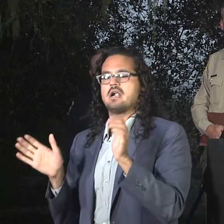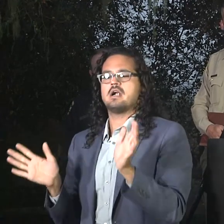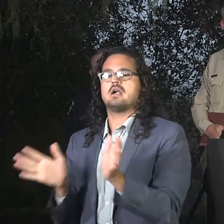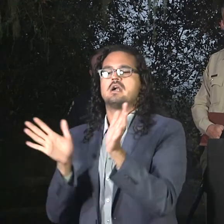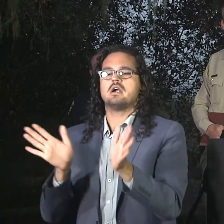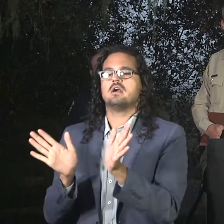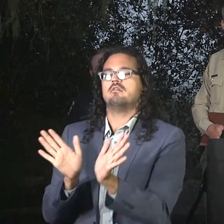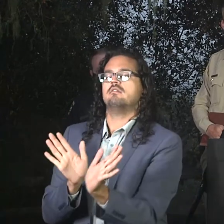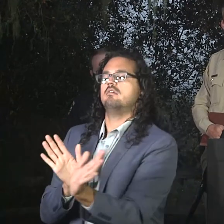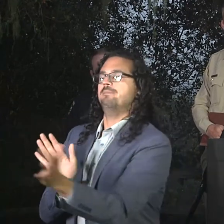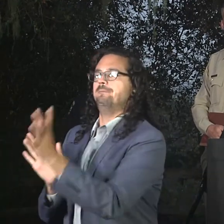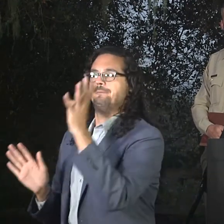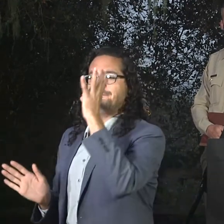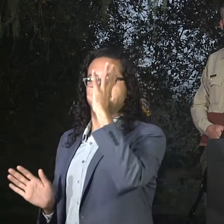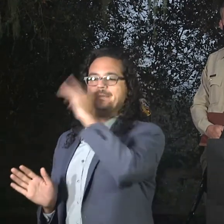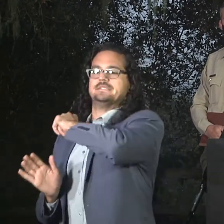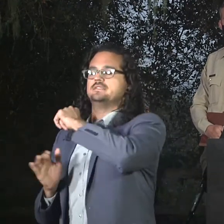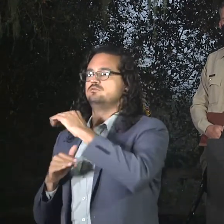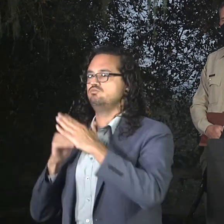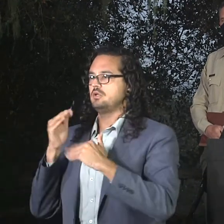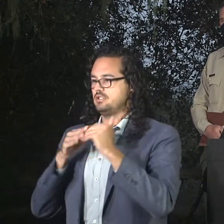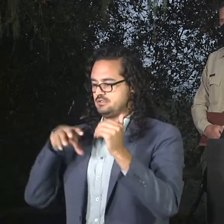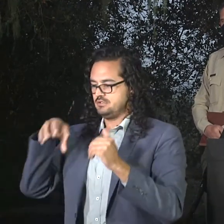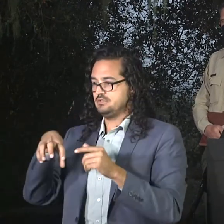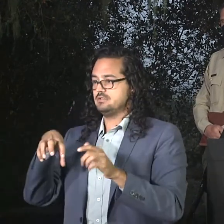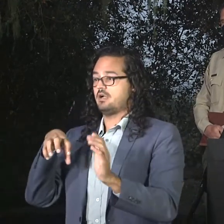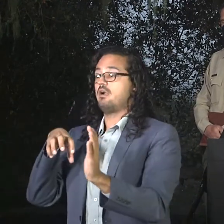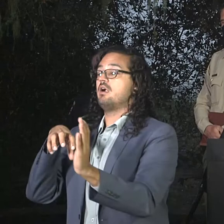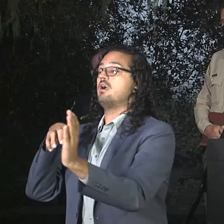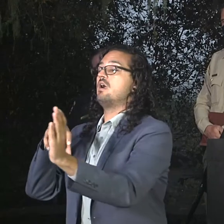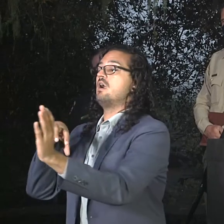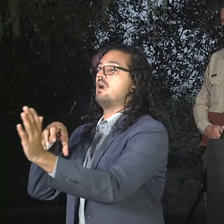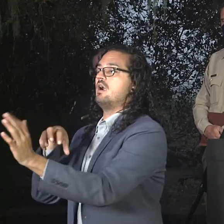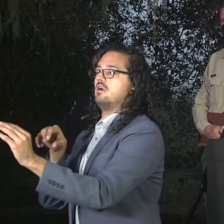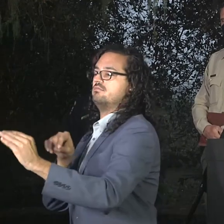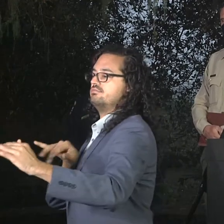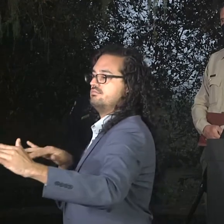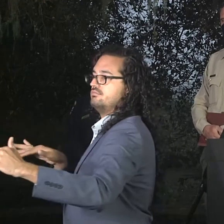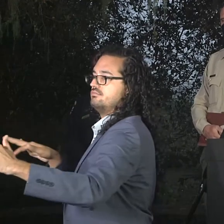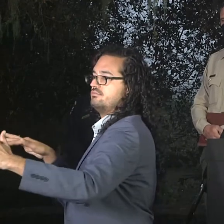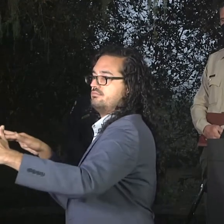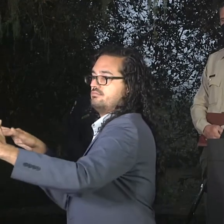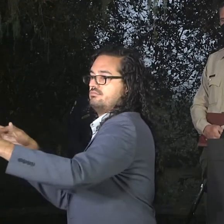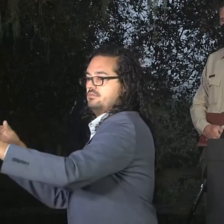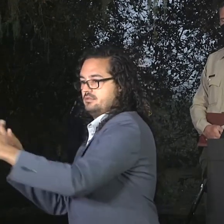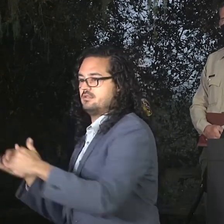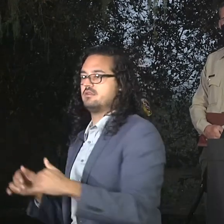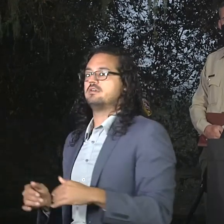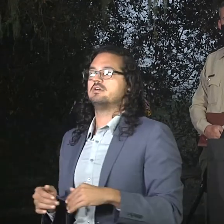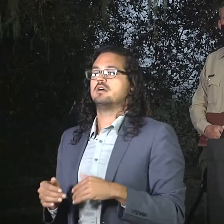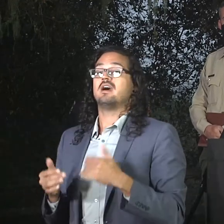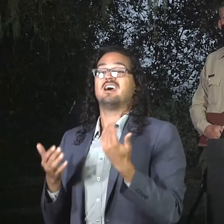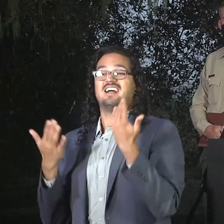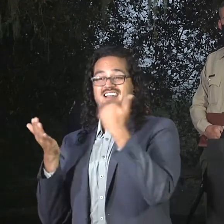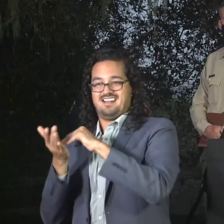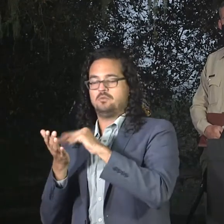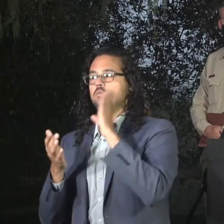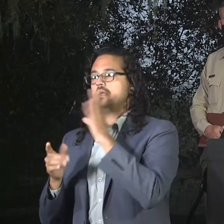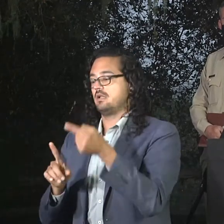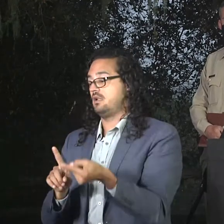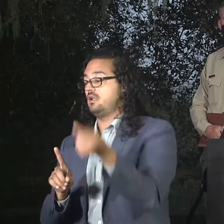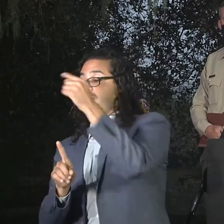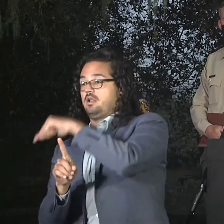behind, improve that line, get it really solid. And then when we have to do burn operations, it has to be very well